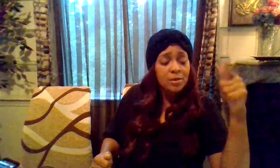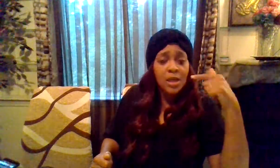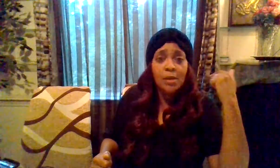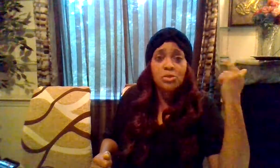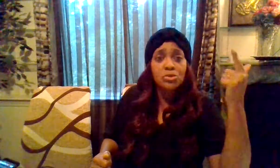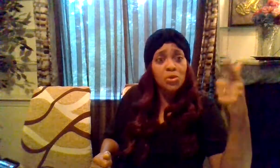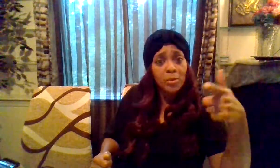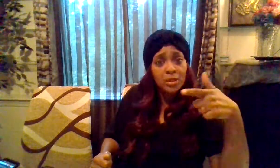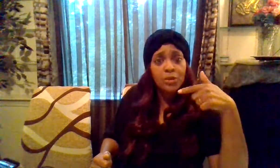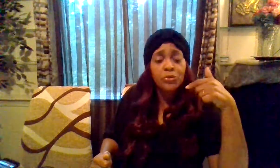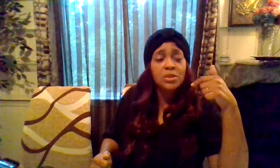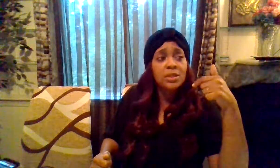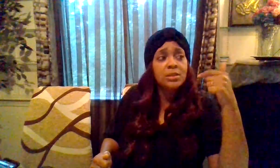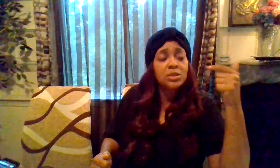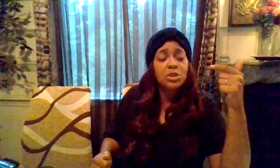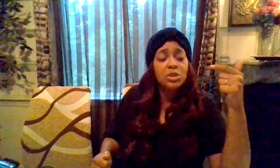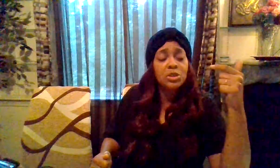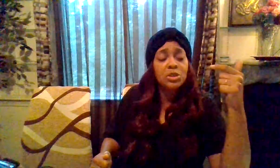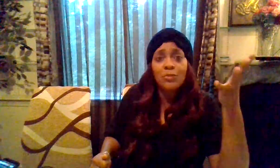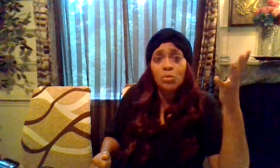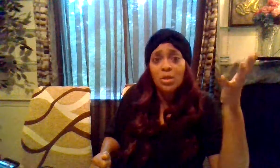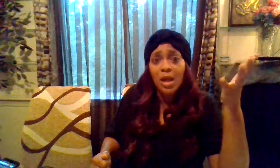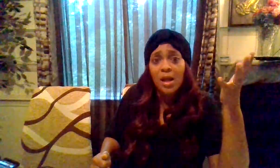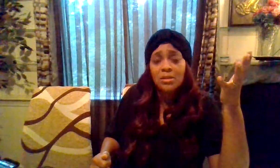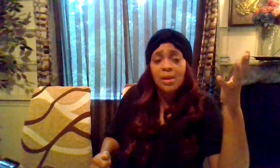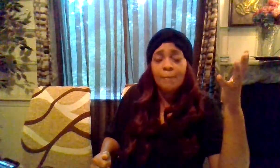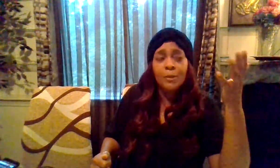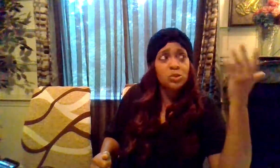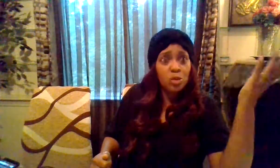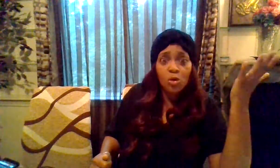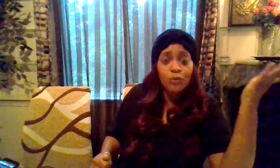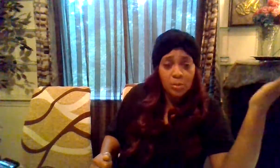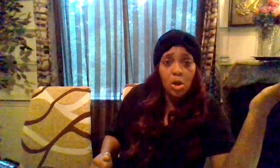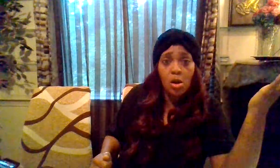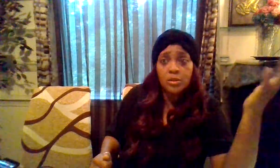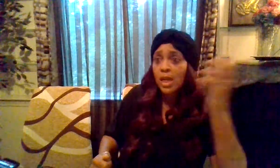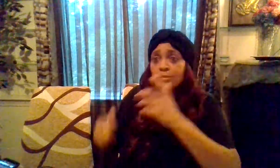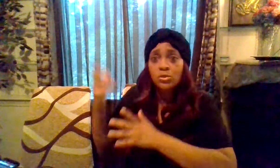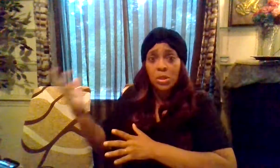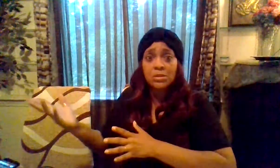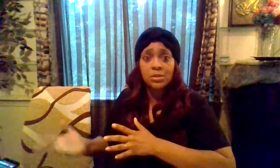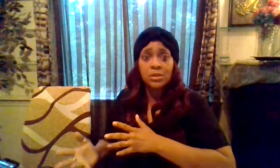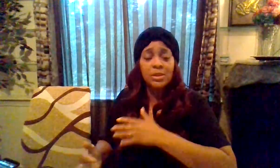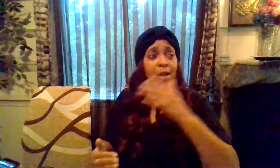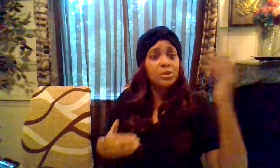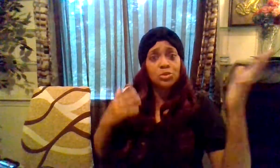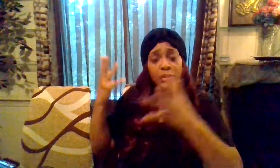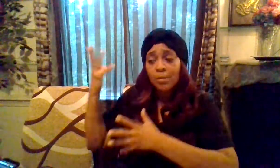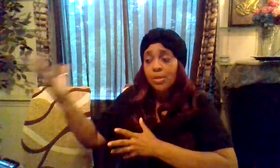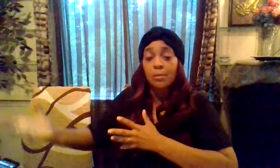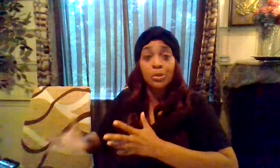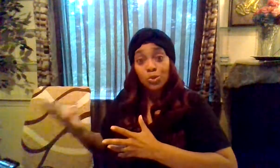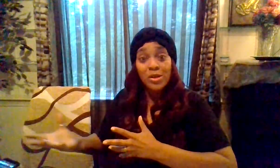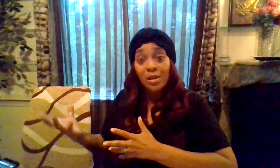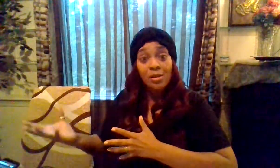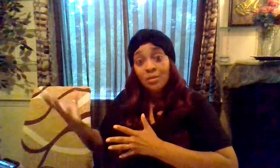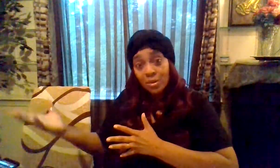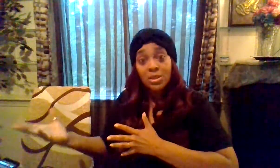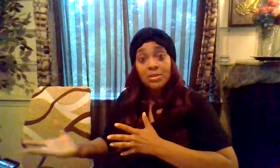of times there's so many different things that teach you you don't even realize that you learn from the hard times as well as the good times because you can't be able to enjoy the good